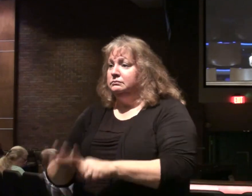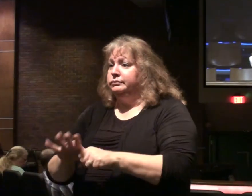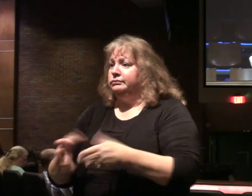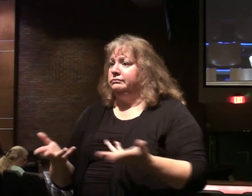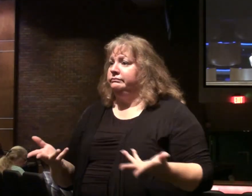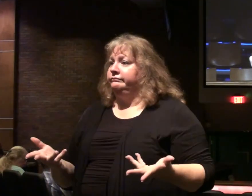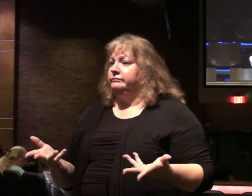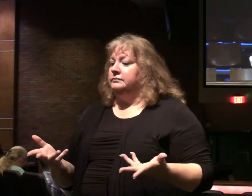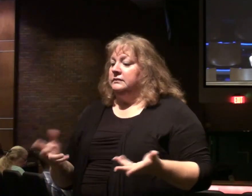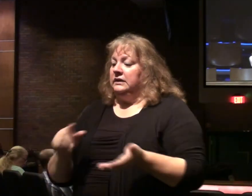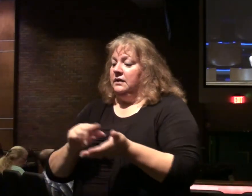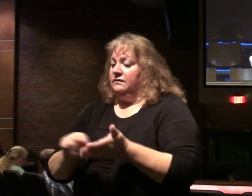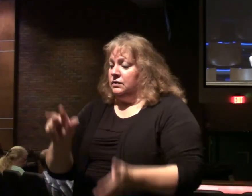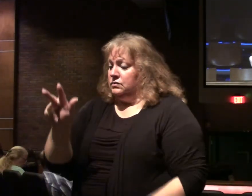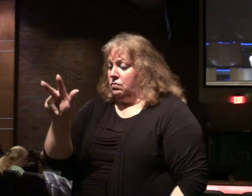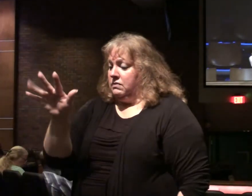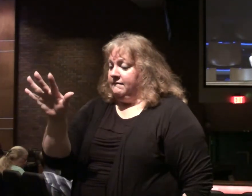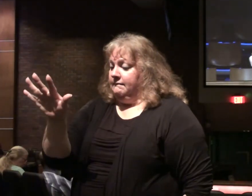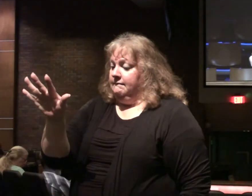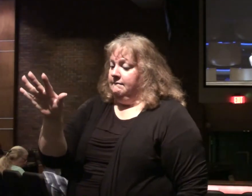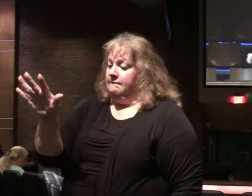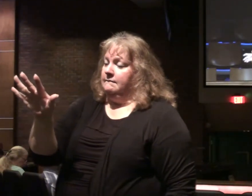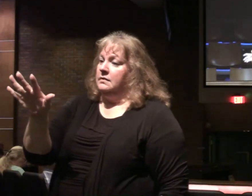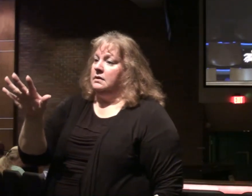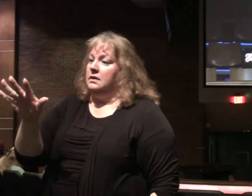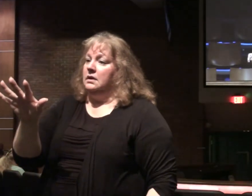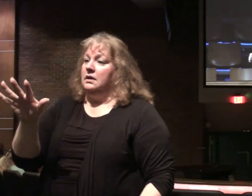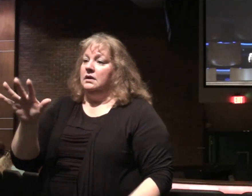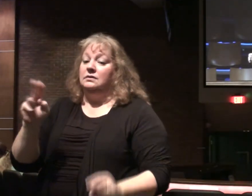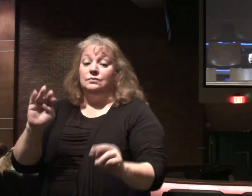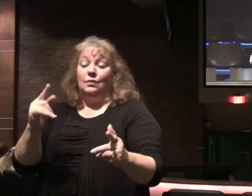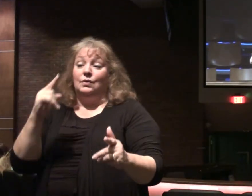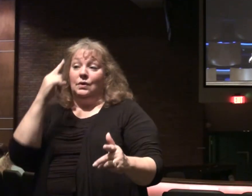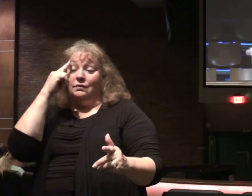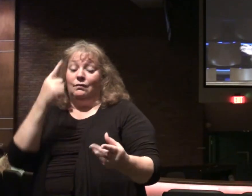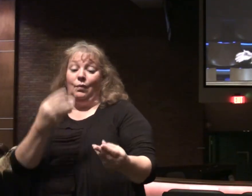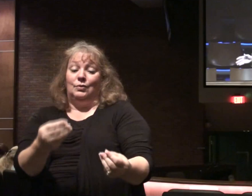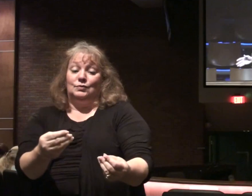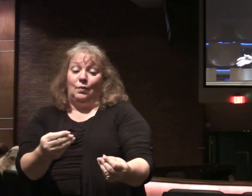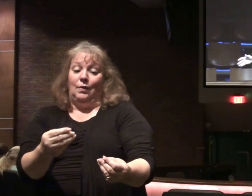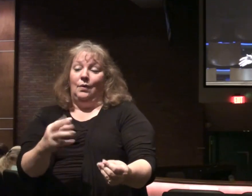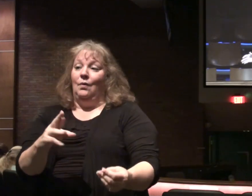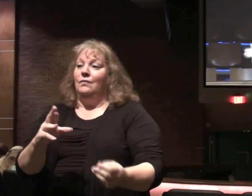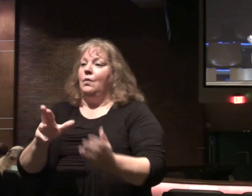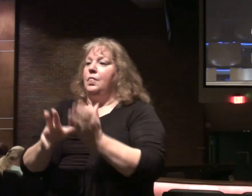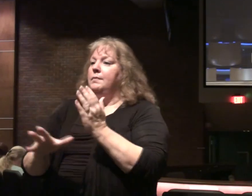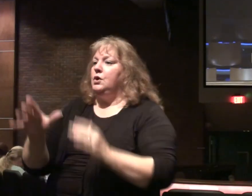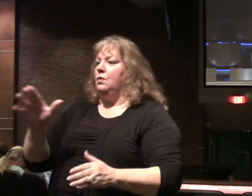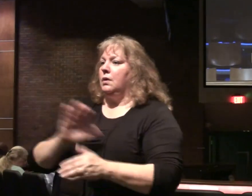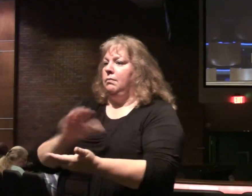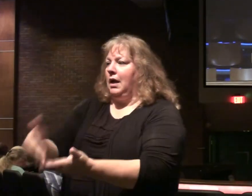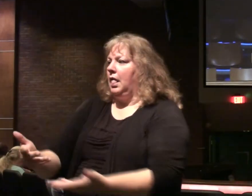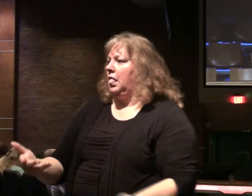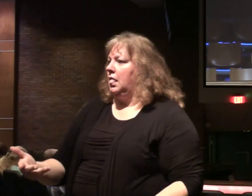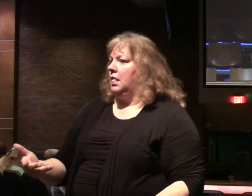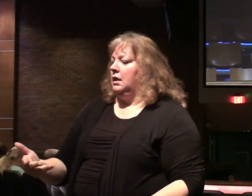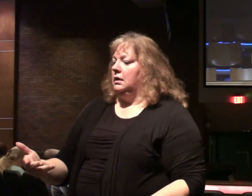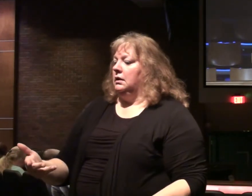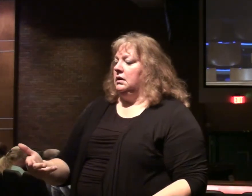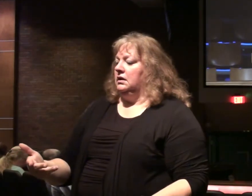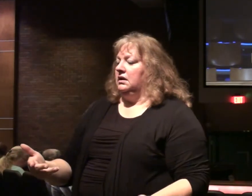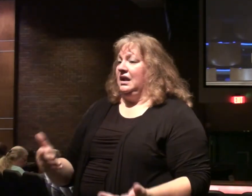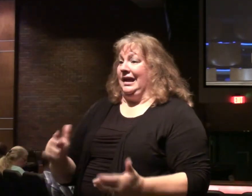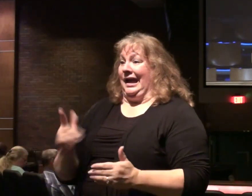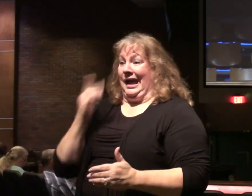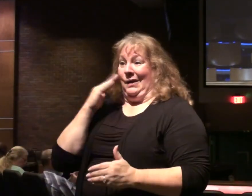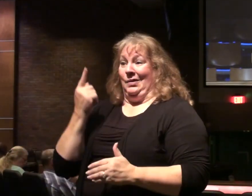say in verse 35, it's useless either for the soil or the manure pile. The only way that I know how to